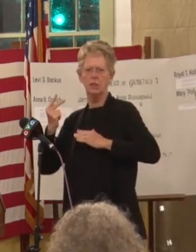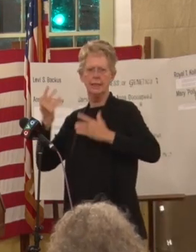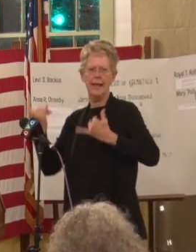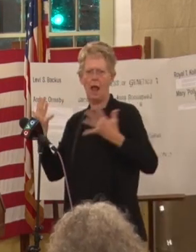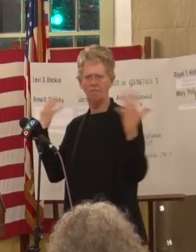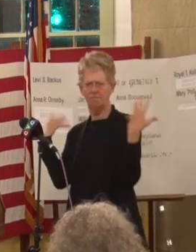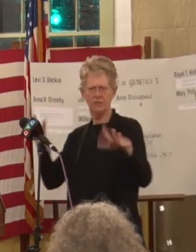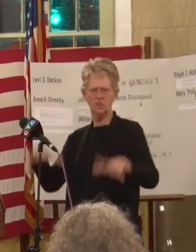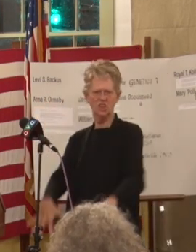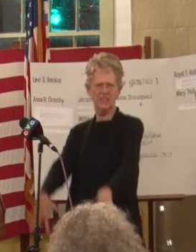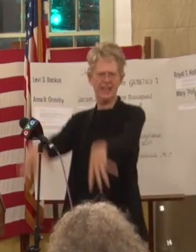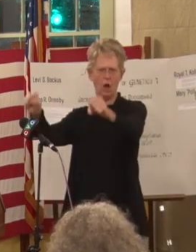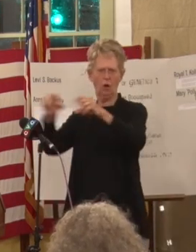and I can't stop her